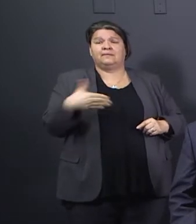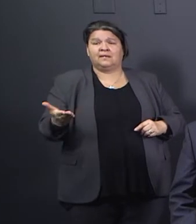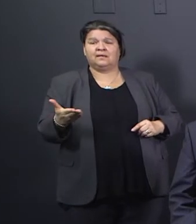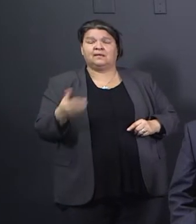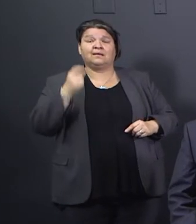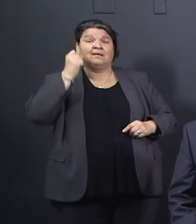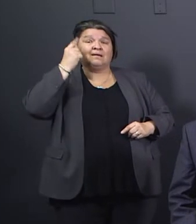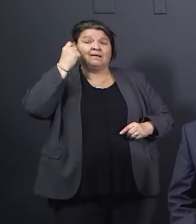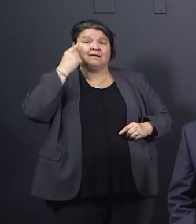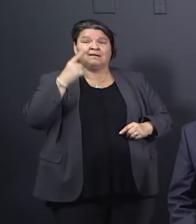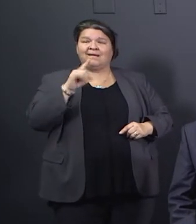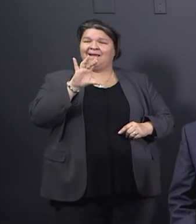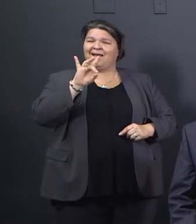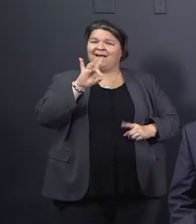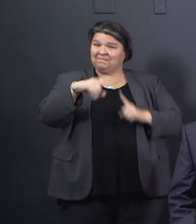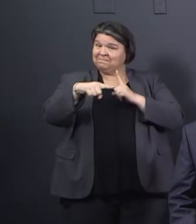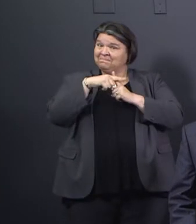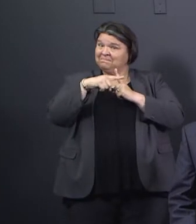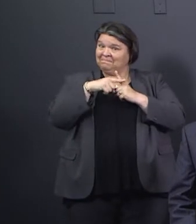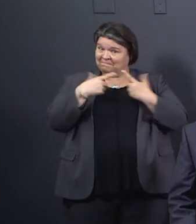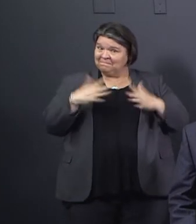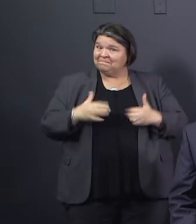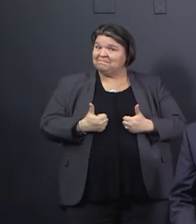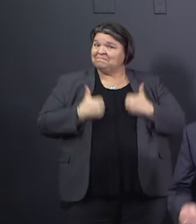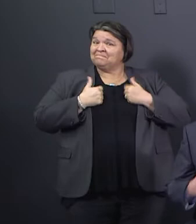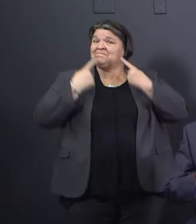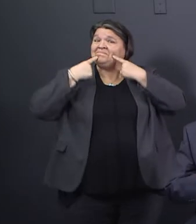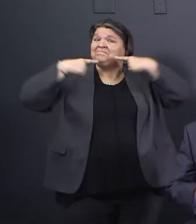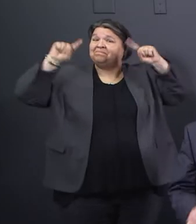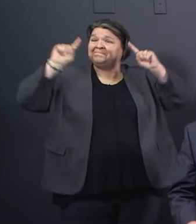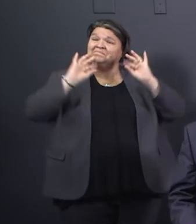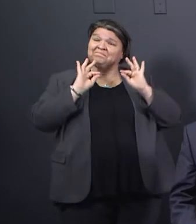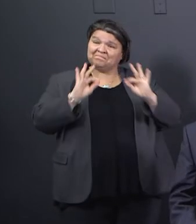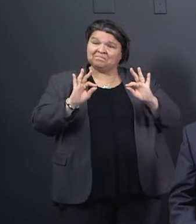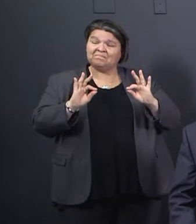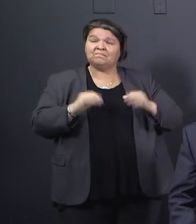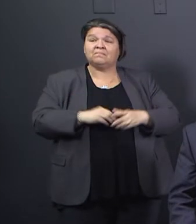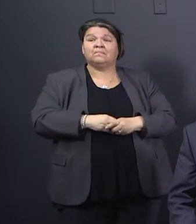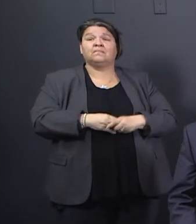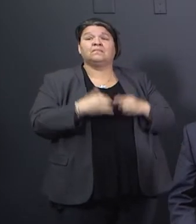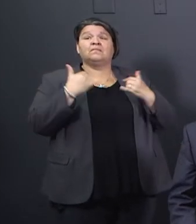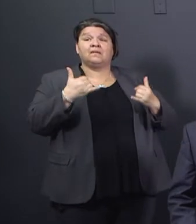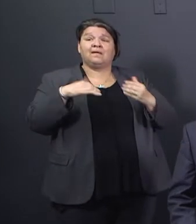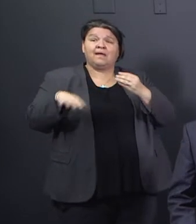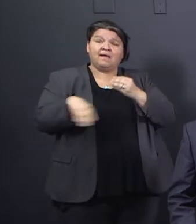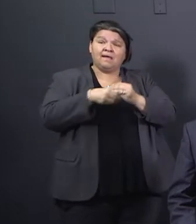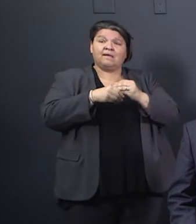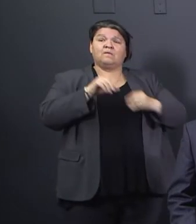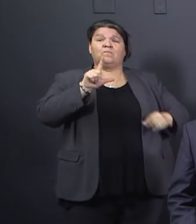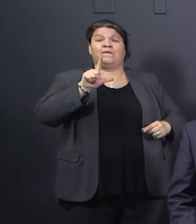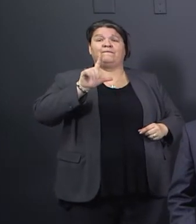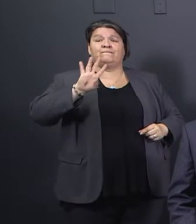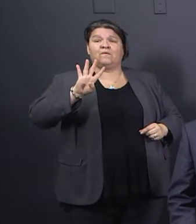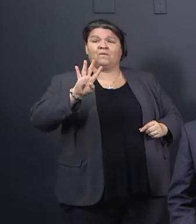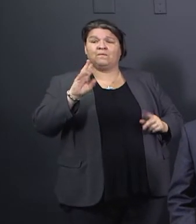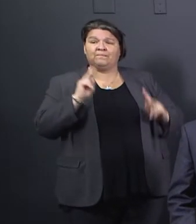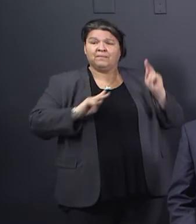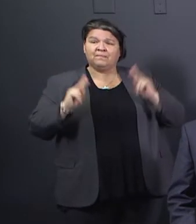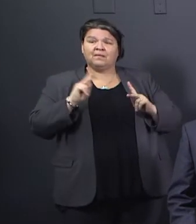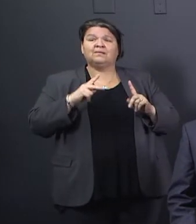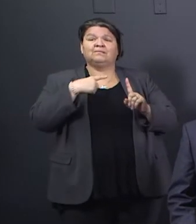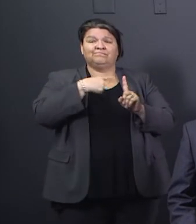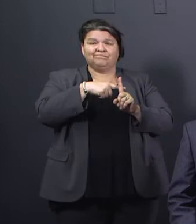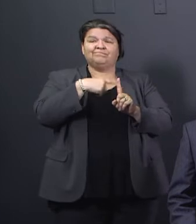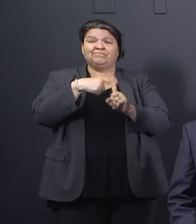two dozen new cases today from yesterday. We knew that number was going to escalate and you will expect to see it escalating